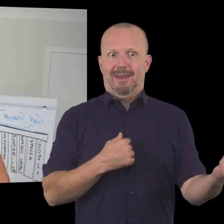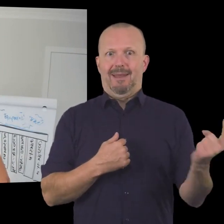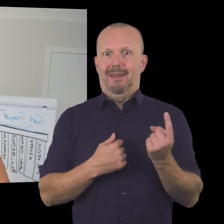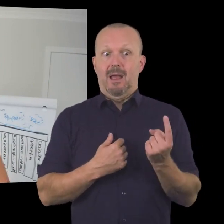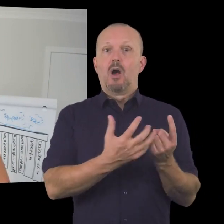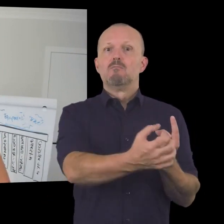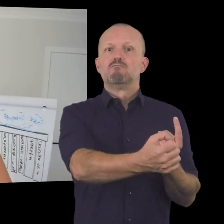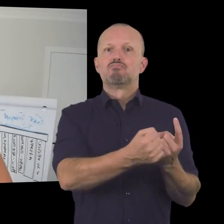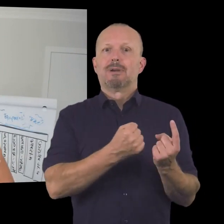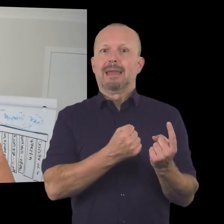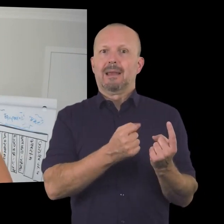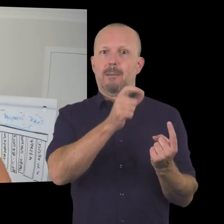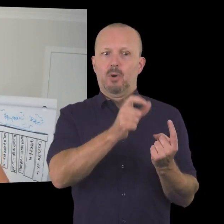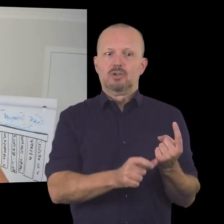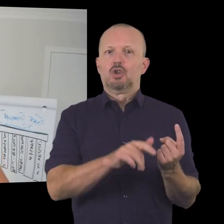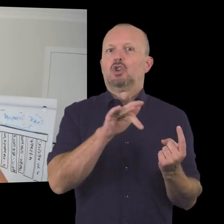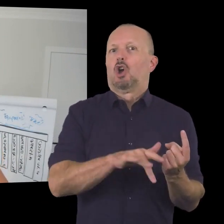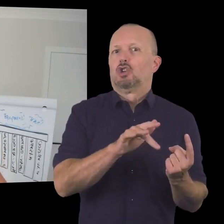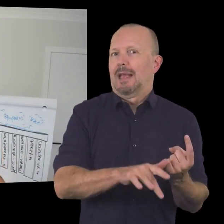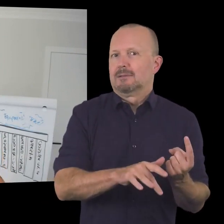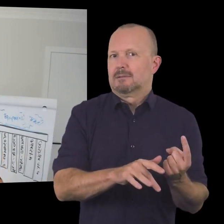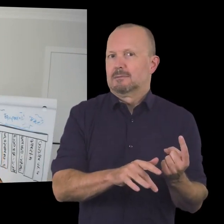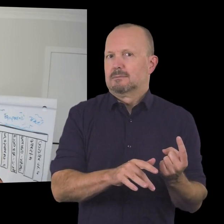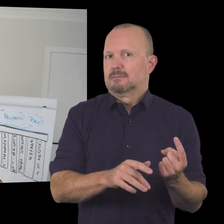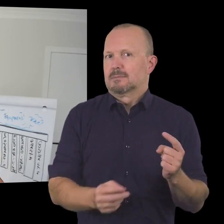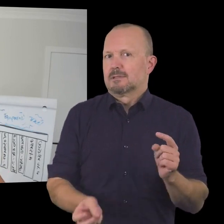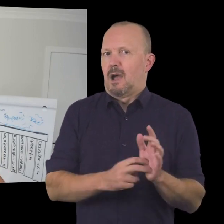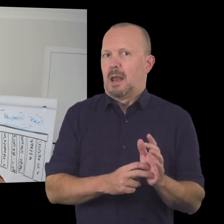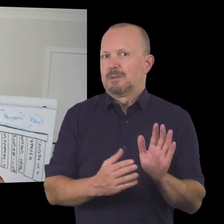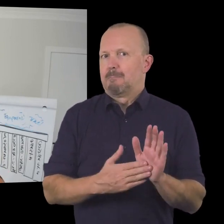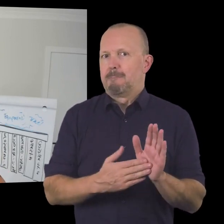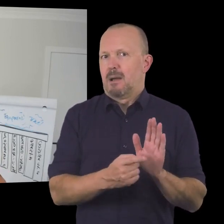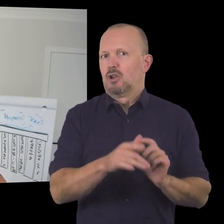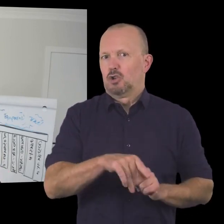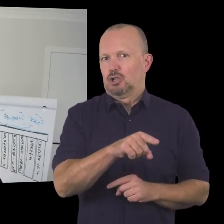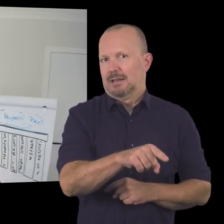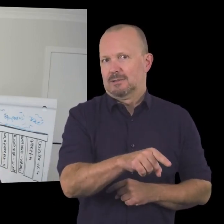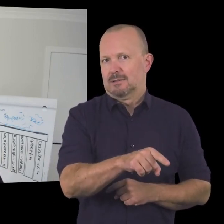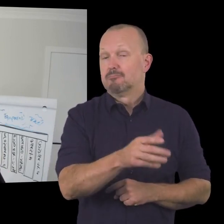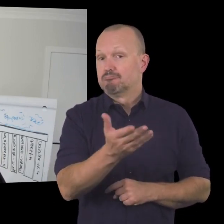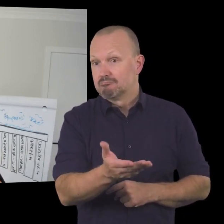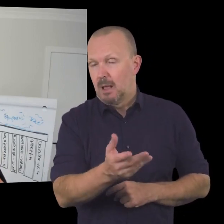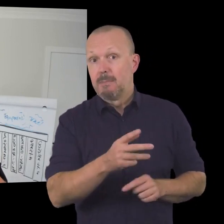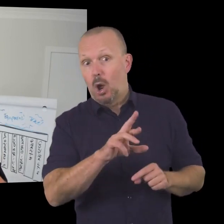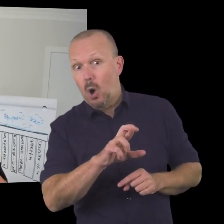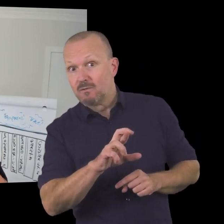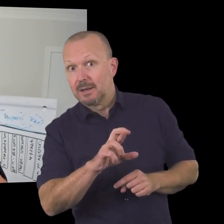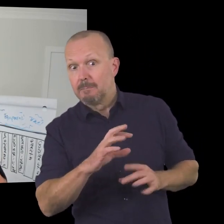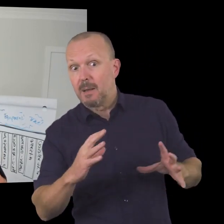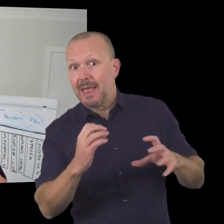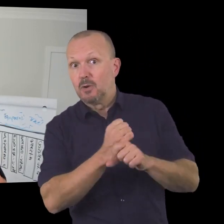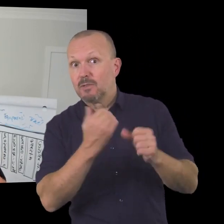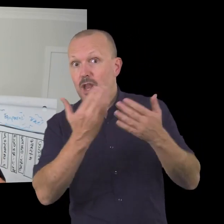had their inspirational woman coming along anyway and they were bringing someone who wasn't yet uh signed up as a as a member of the inspirational woman uh